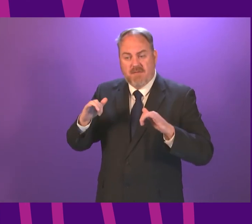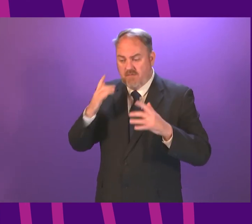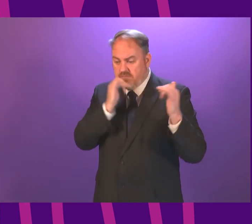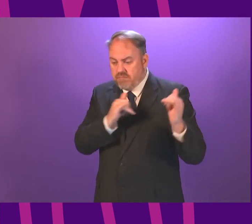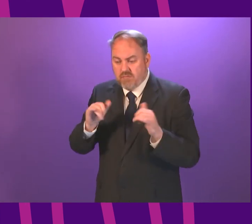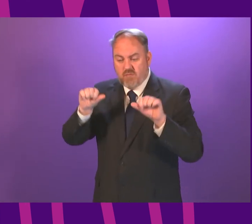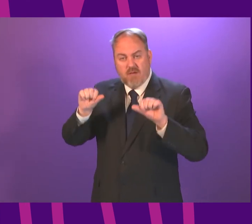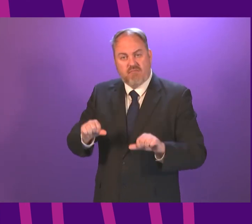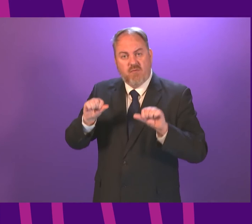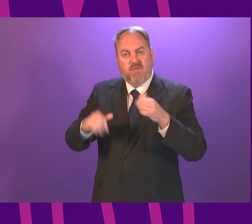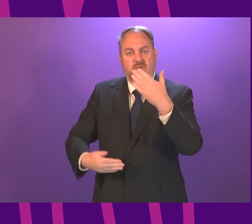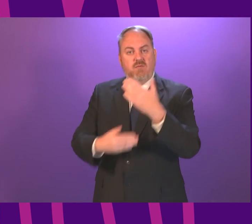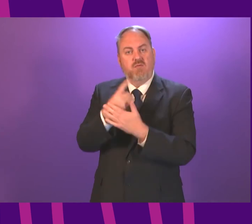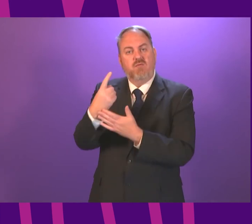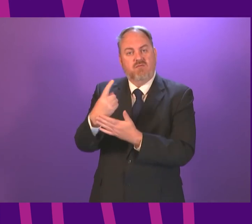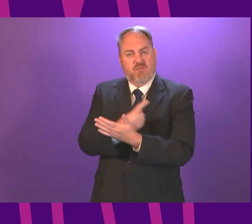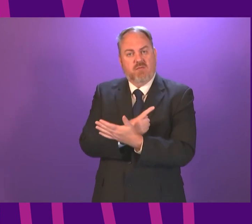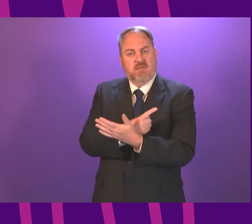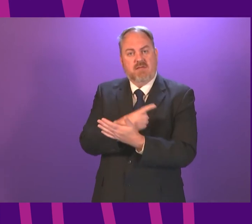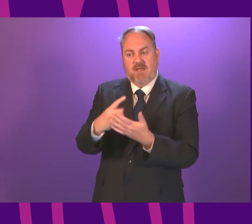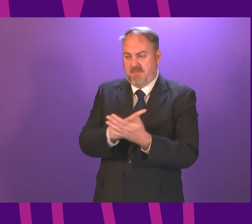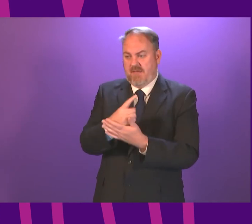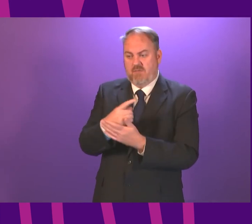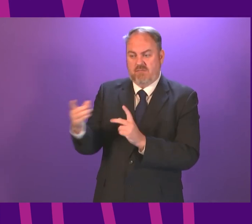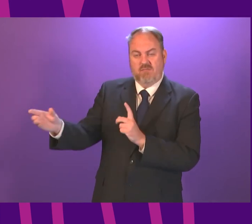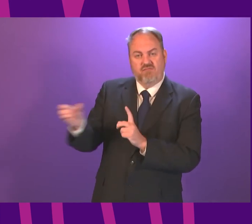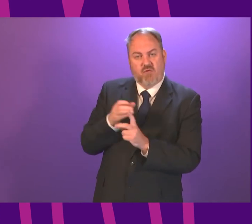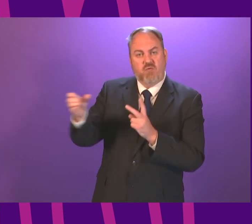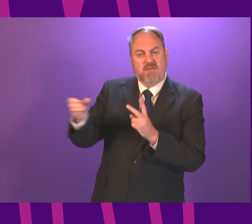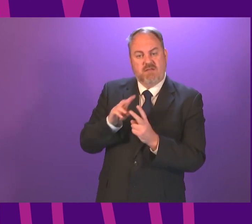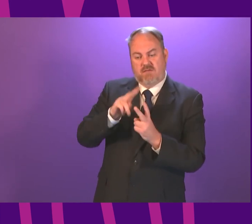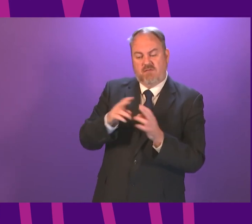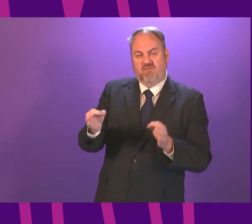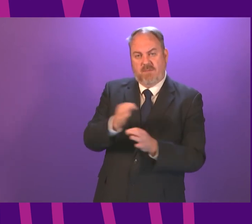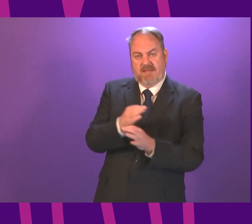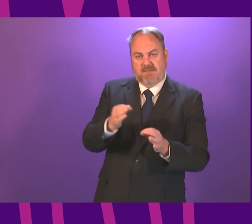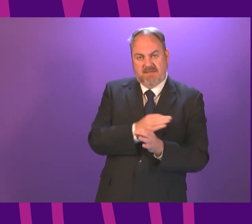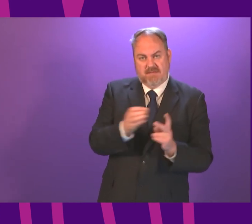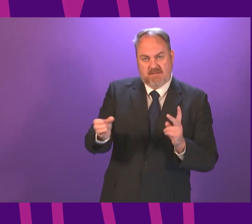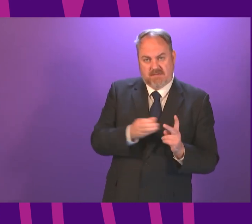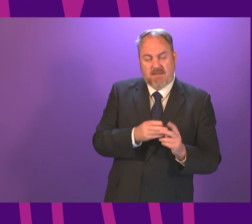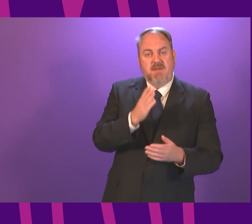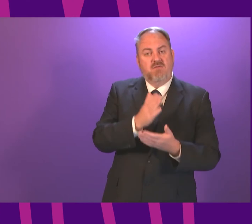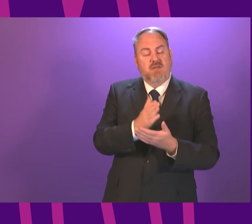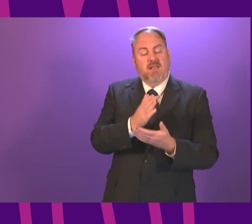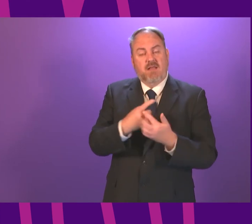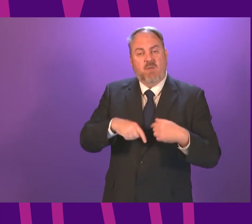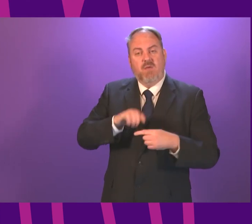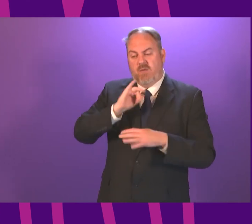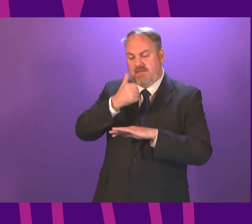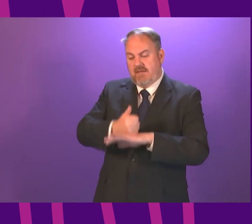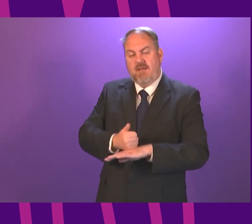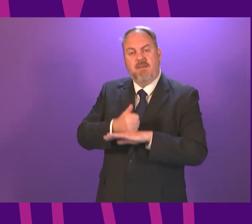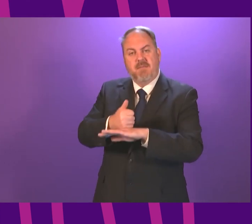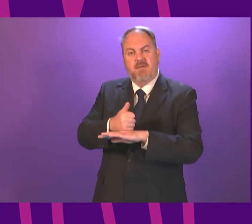Of course until then the current law officers remain in office. As we said in our manifesto the Government intends to publish a consultation on the